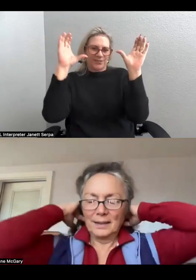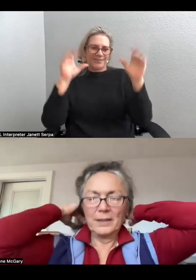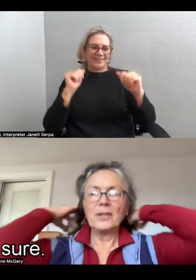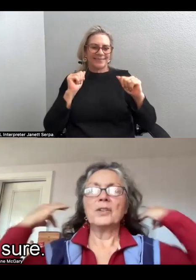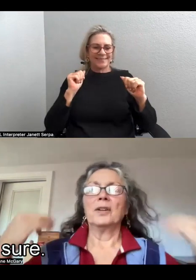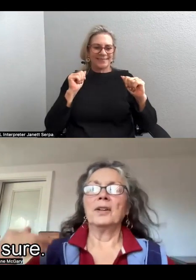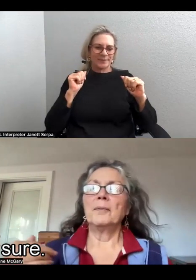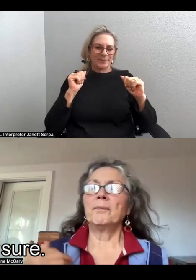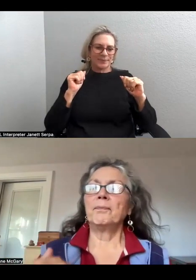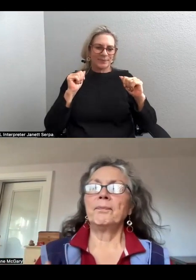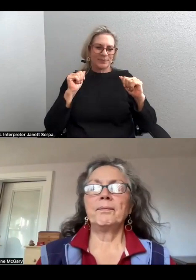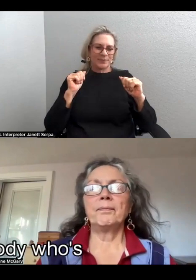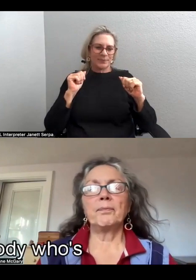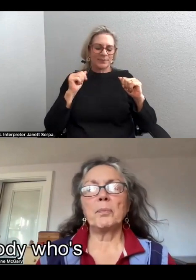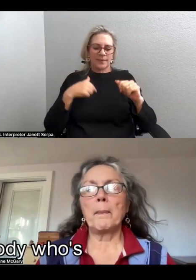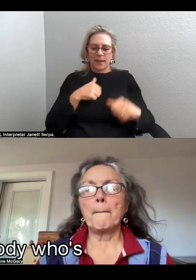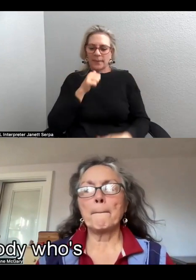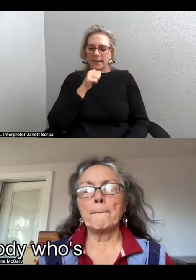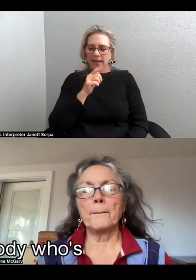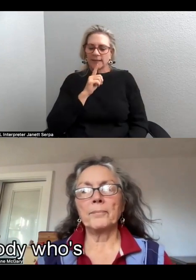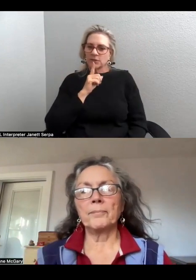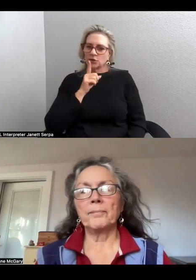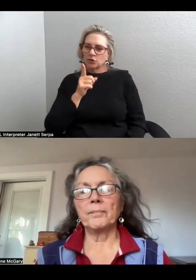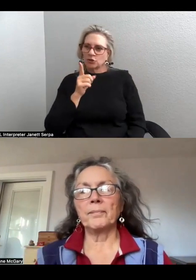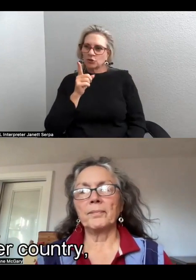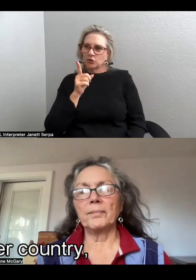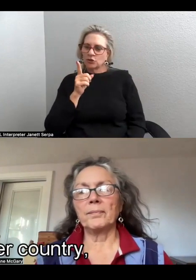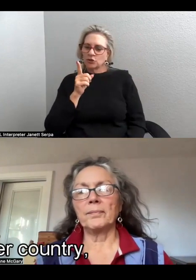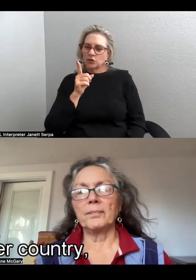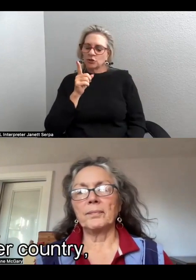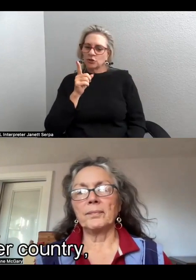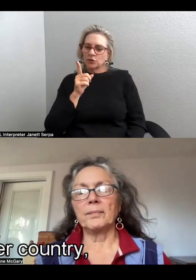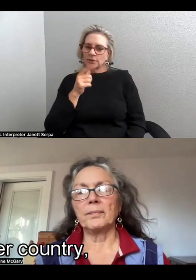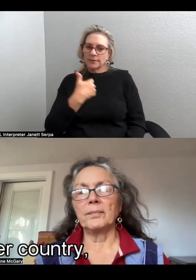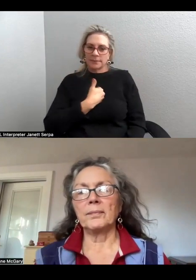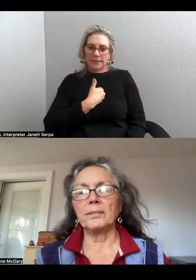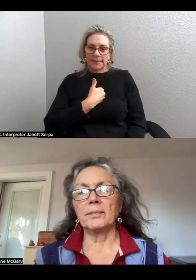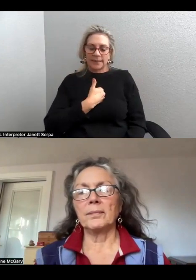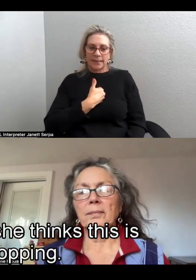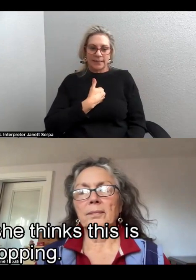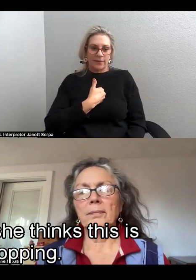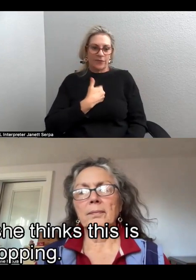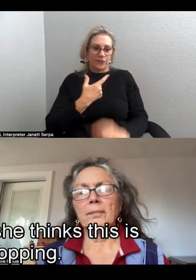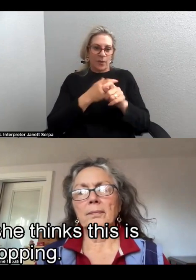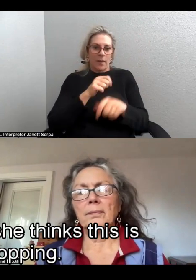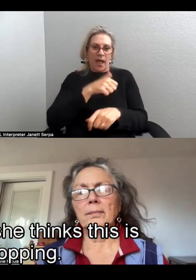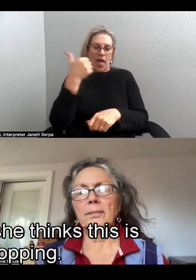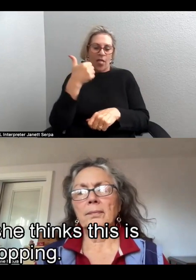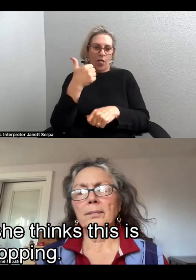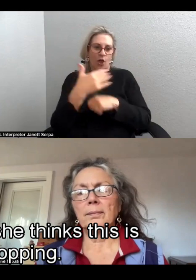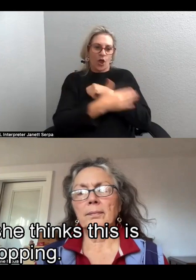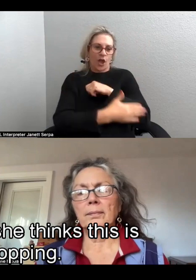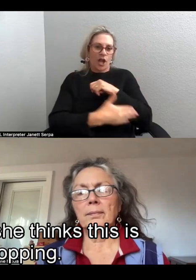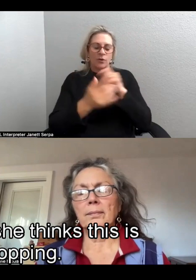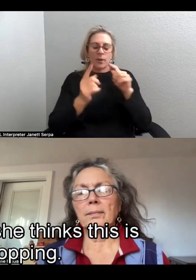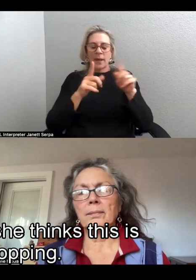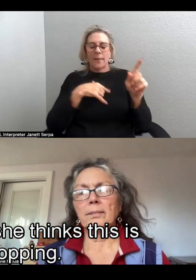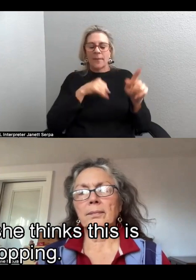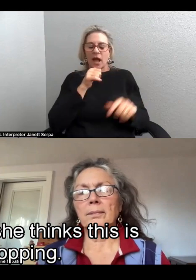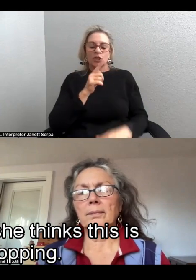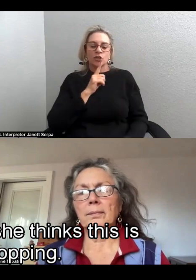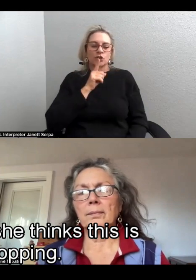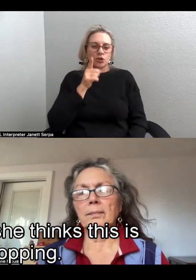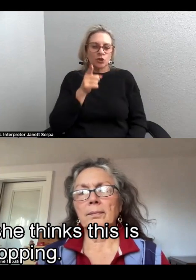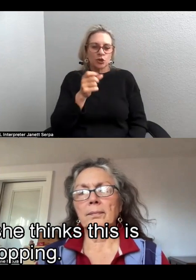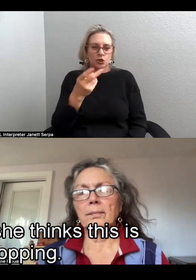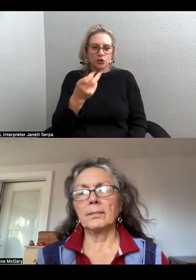So I'm not sure, as somebody who's from another country, I'm not sure that she thinks